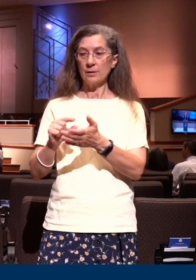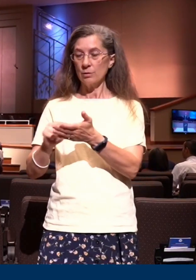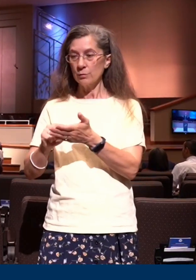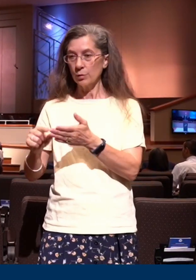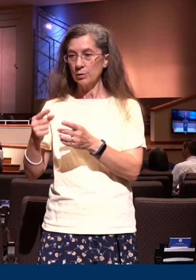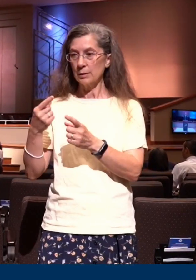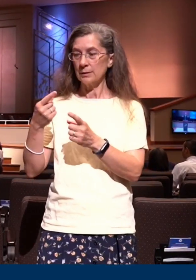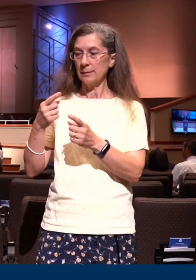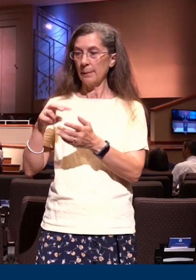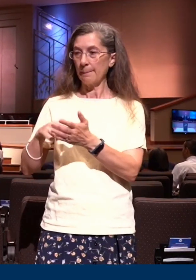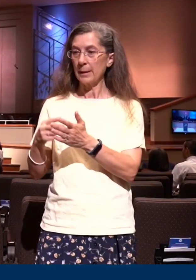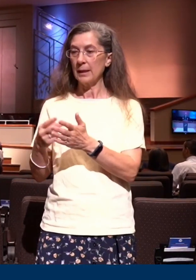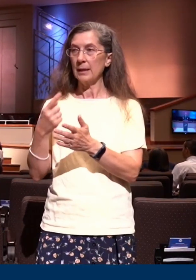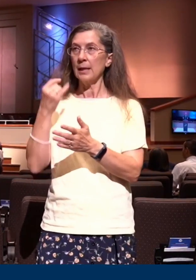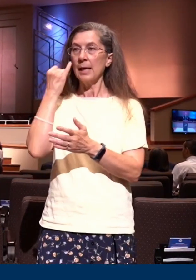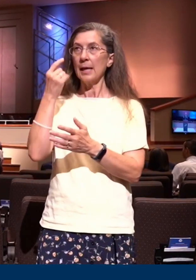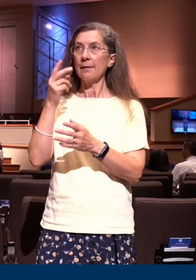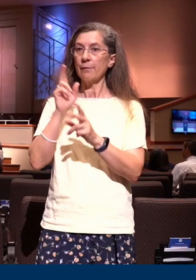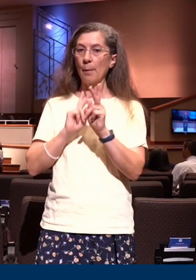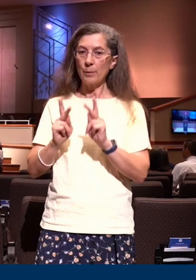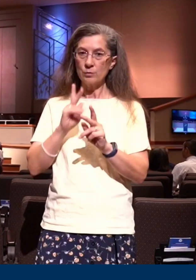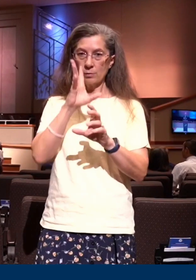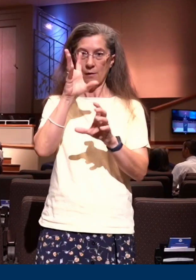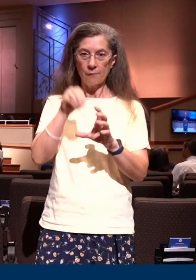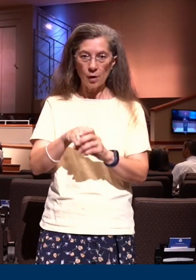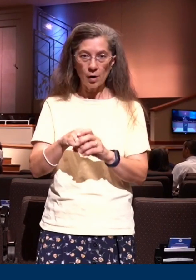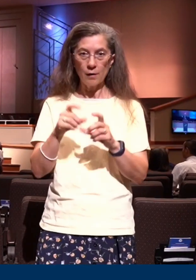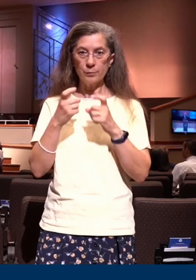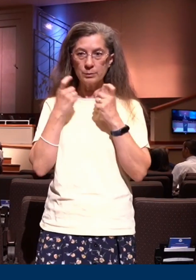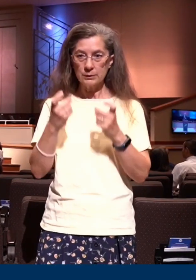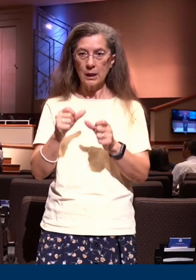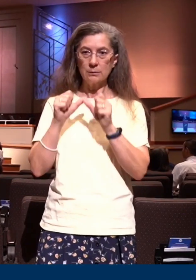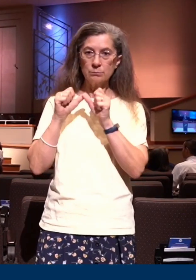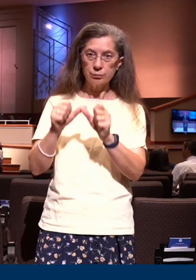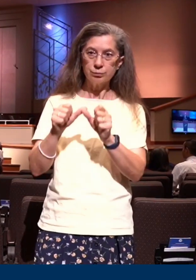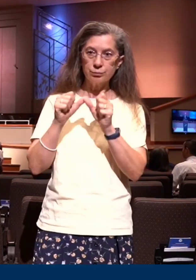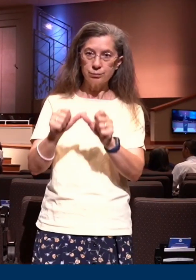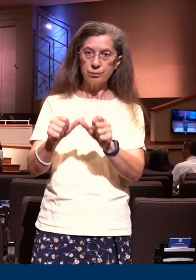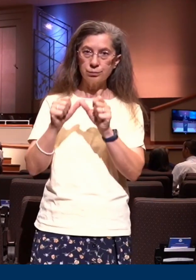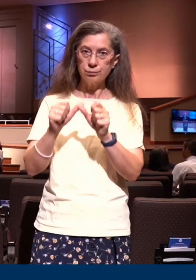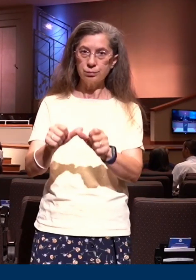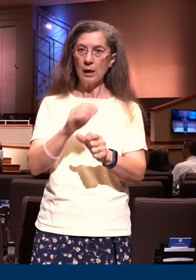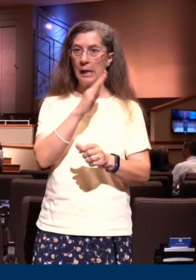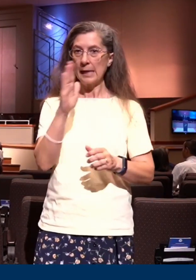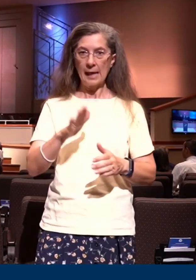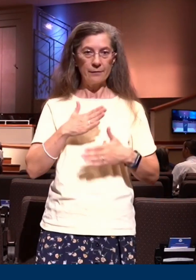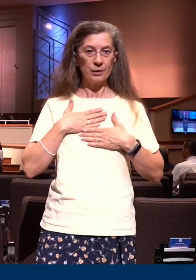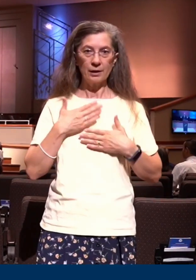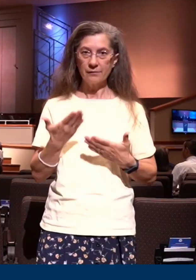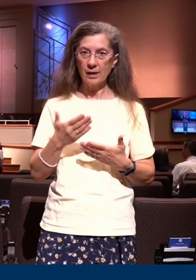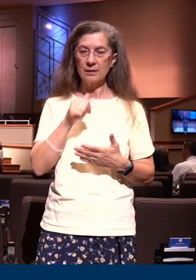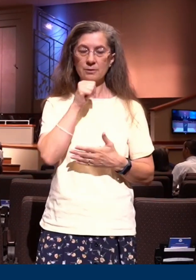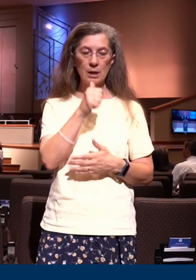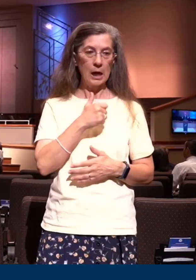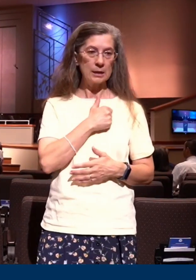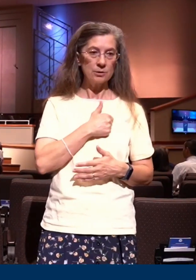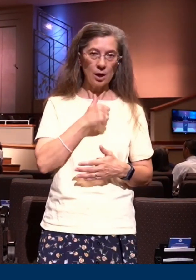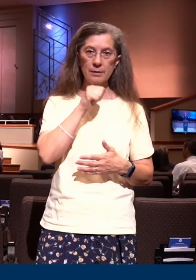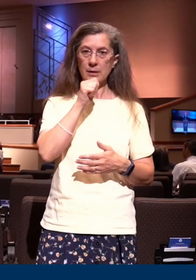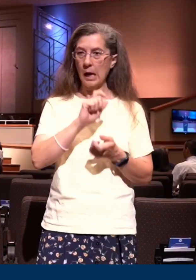life of sin. If someone is living a life of prolonged, unconfessed sin, there's no remorse, there's no repentance, it is likely